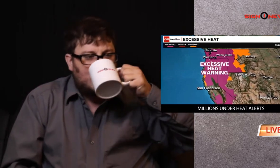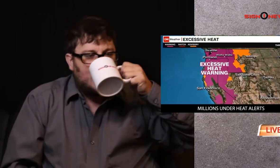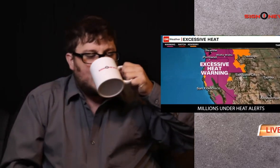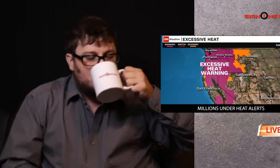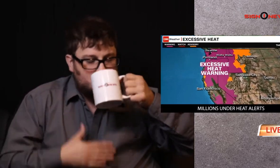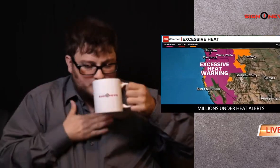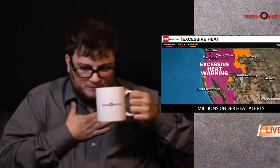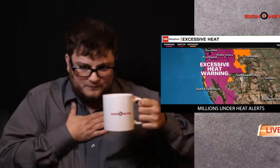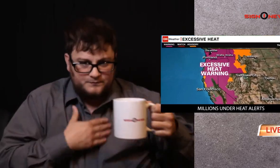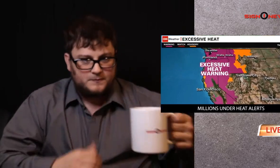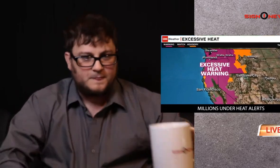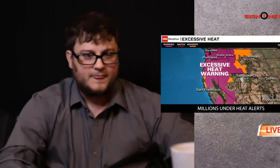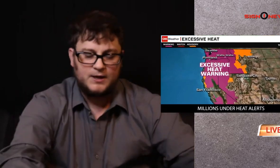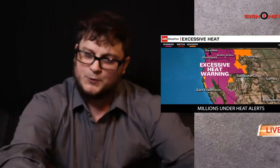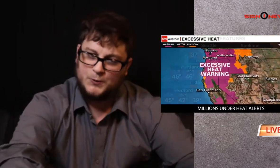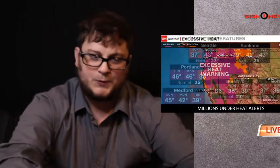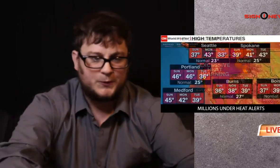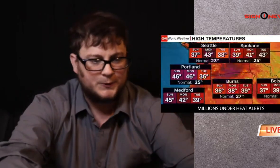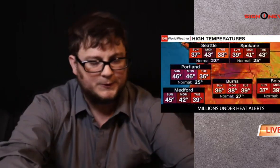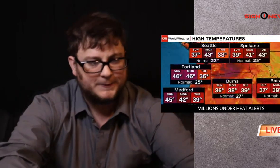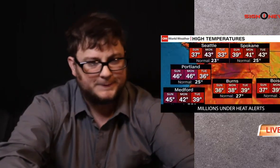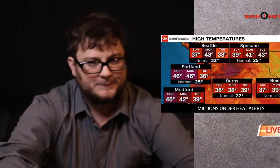I might as well take a sip now. Why not?